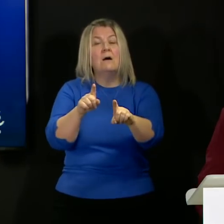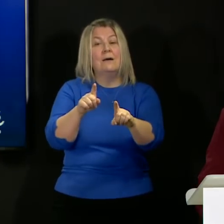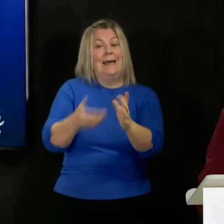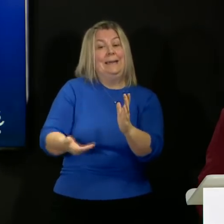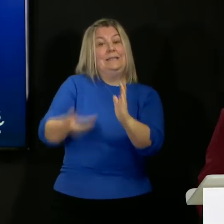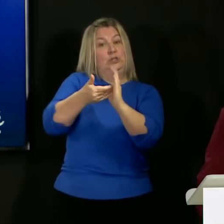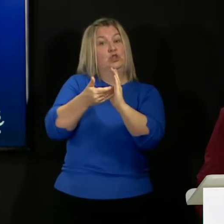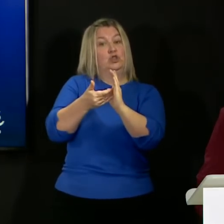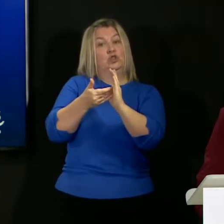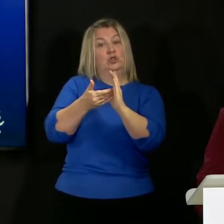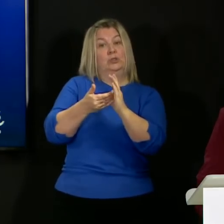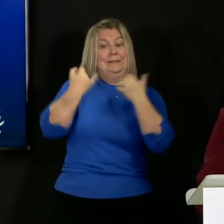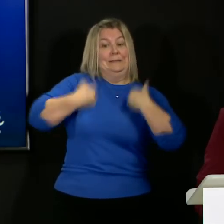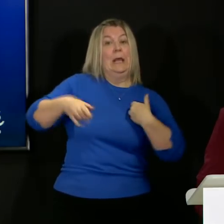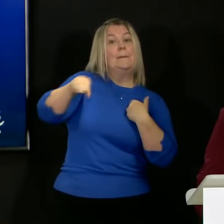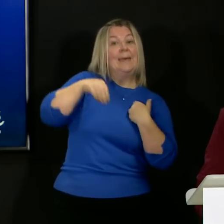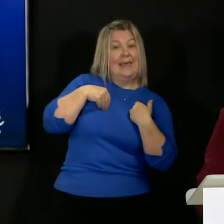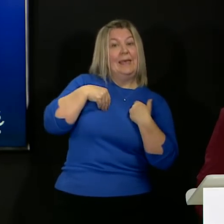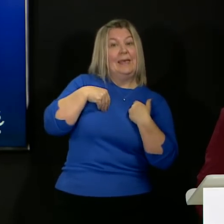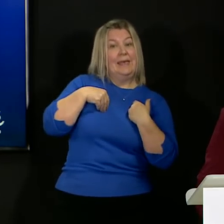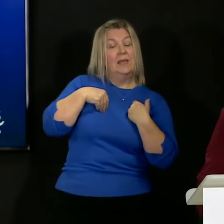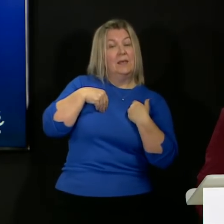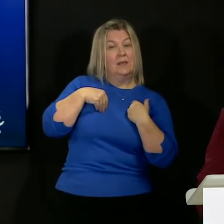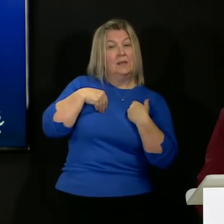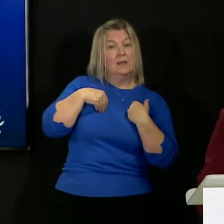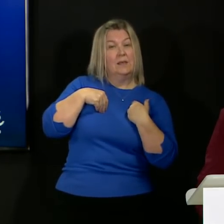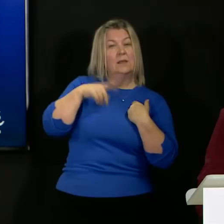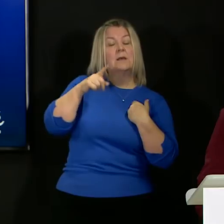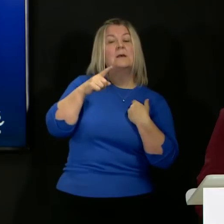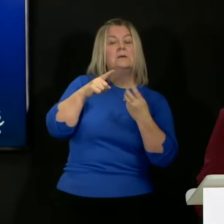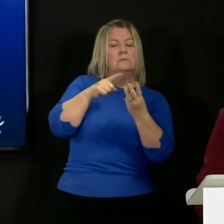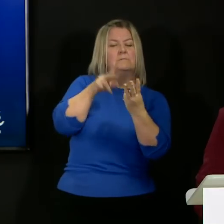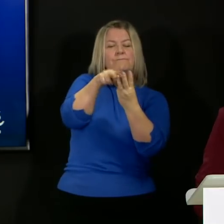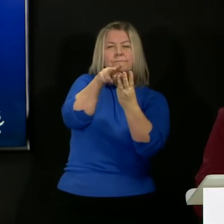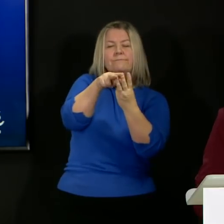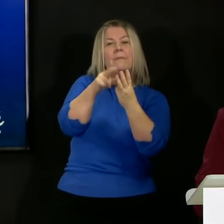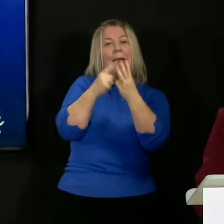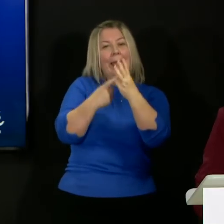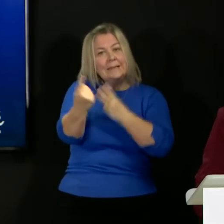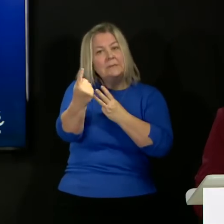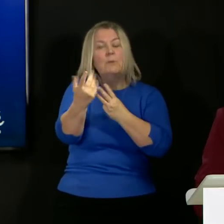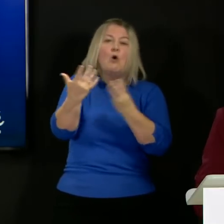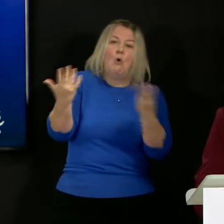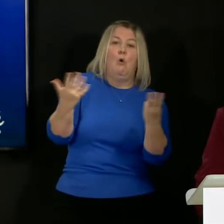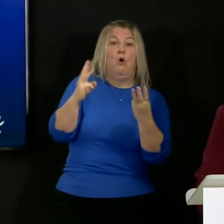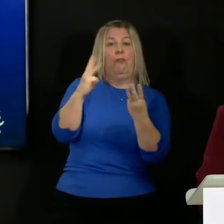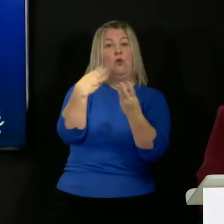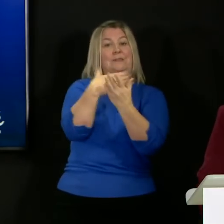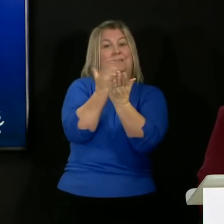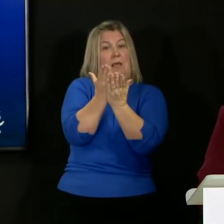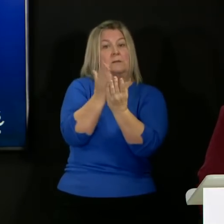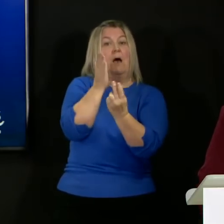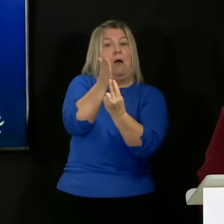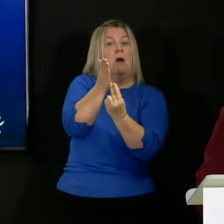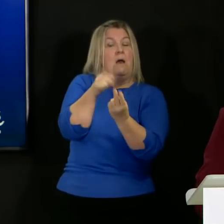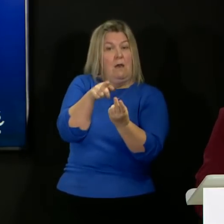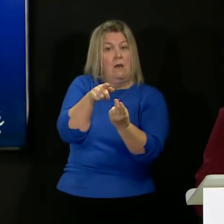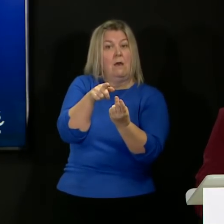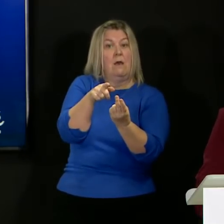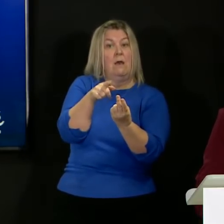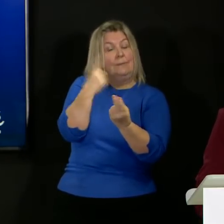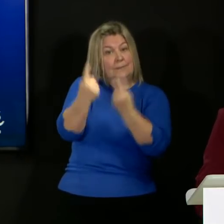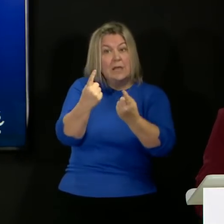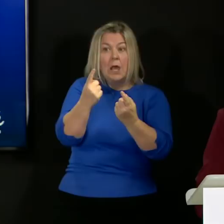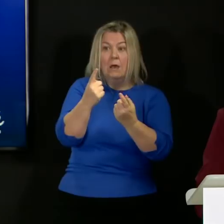pay cost for staff in the independent and third sector who had to be at home either because they were sick